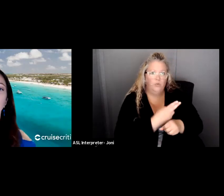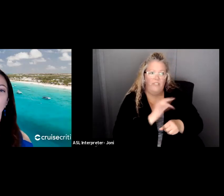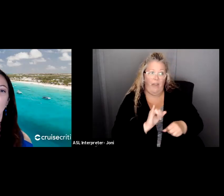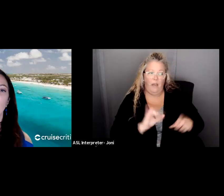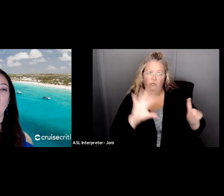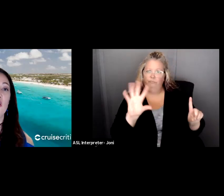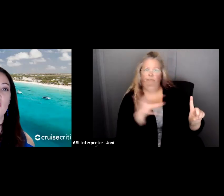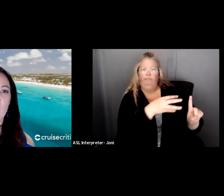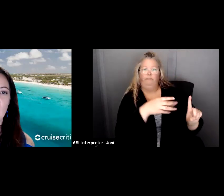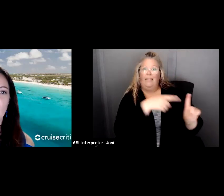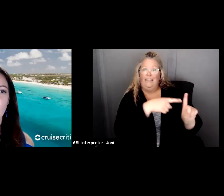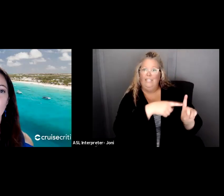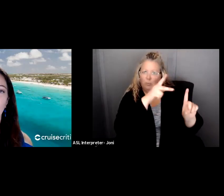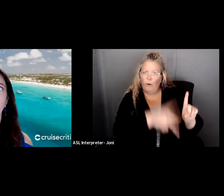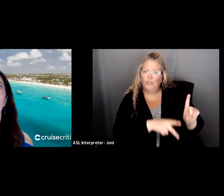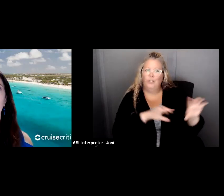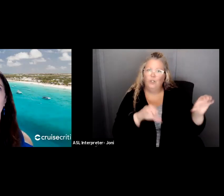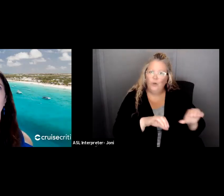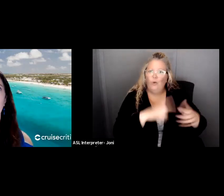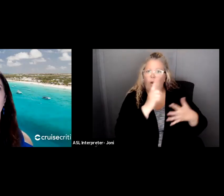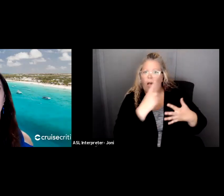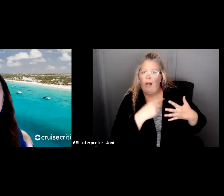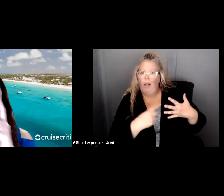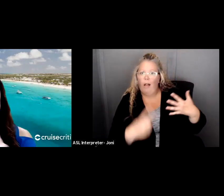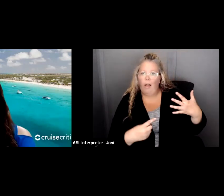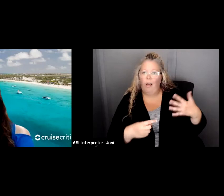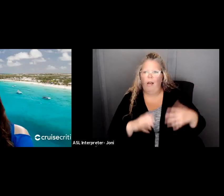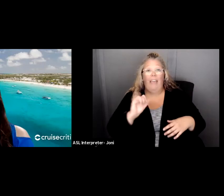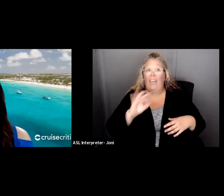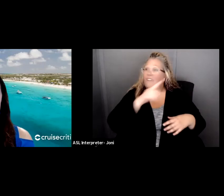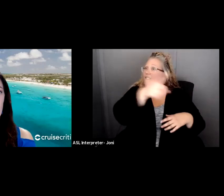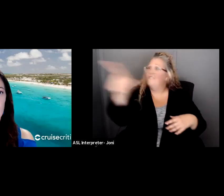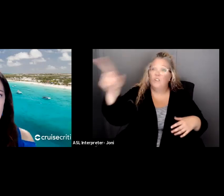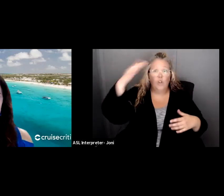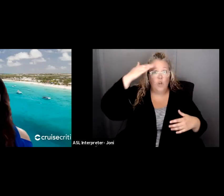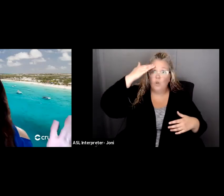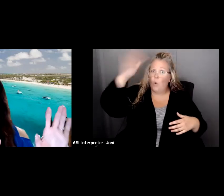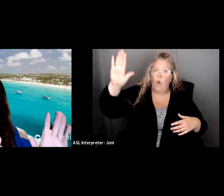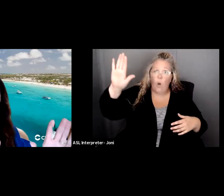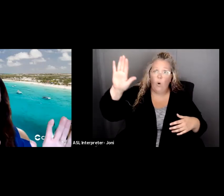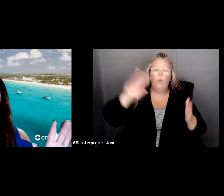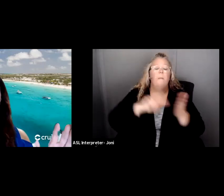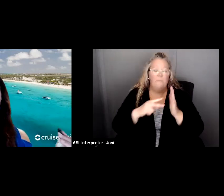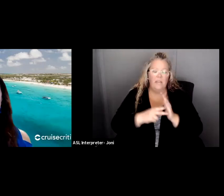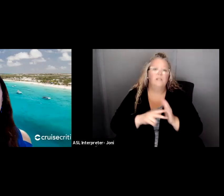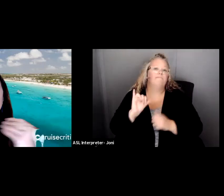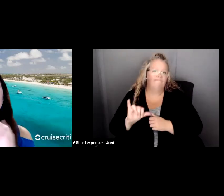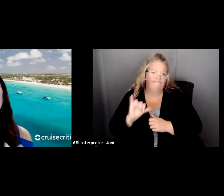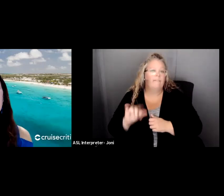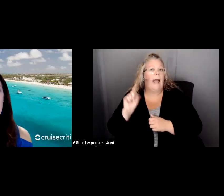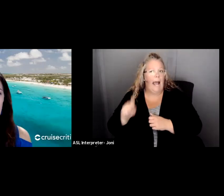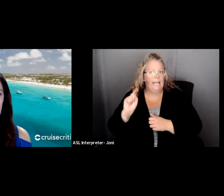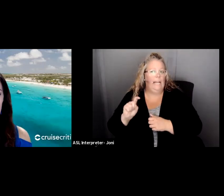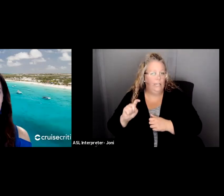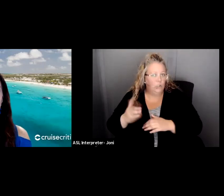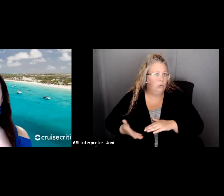that. But if no one knows about you, then you'll know, okay, that's my trigger of, I need to get some marketing about this peer support group. If it's